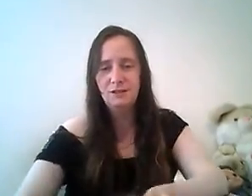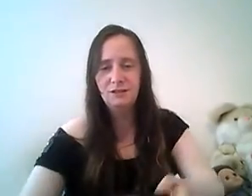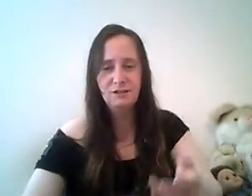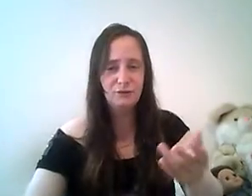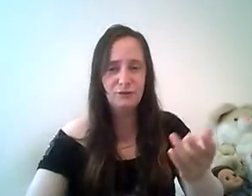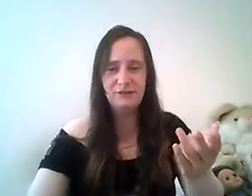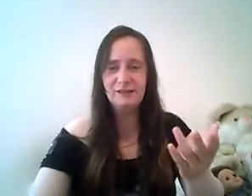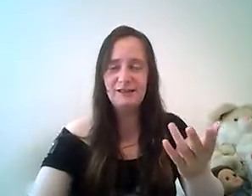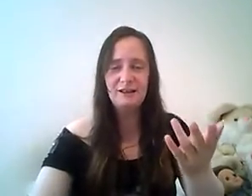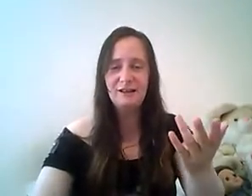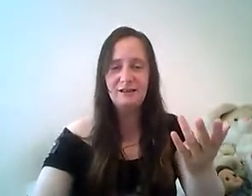so yeah